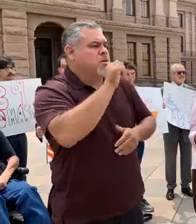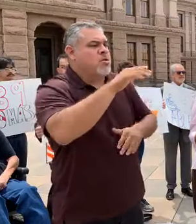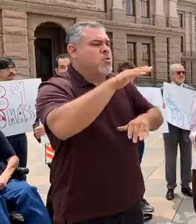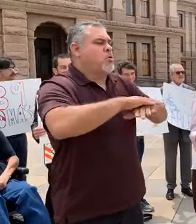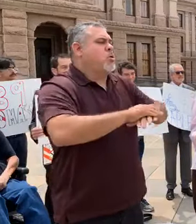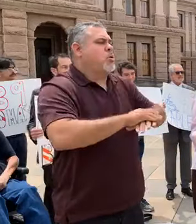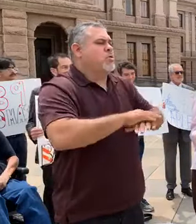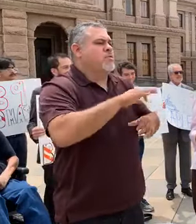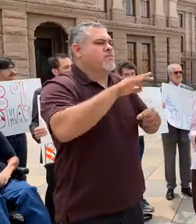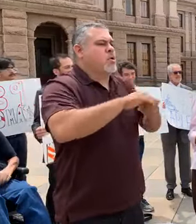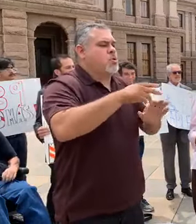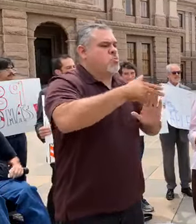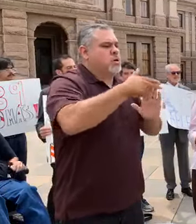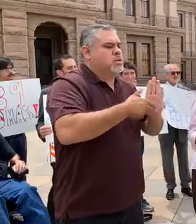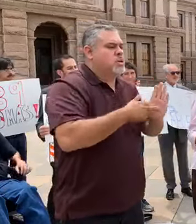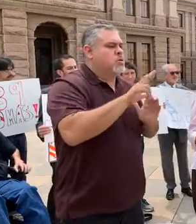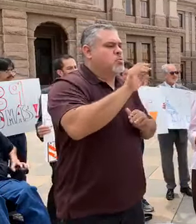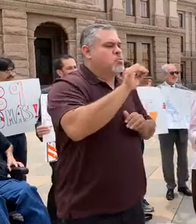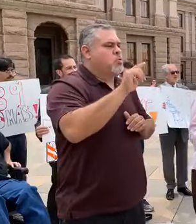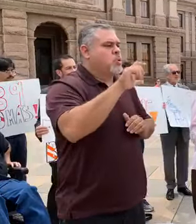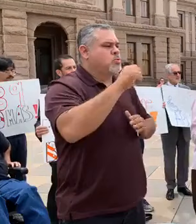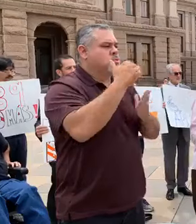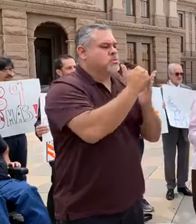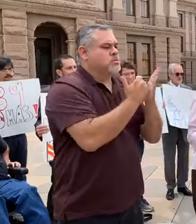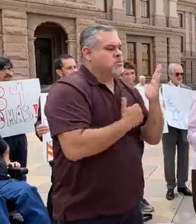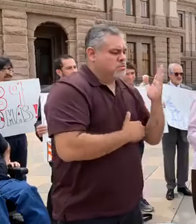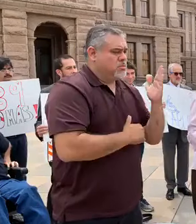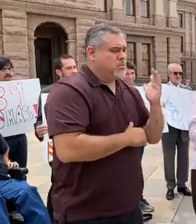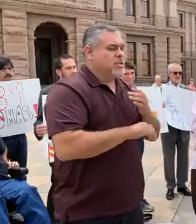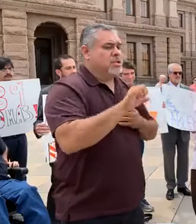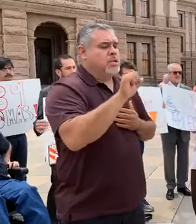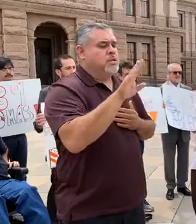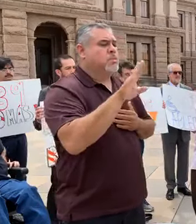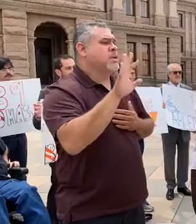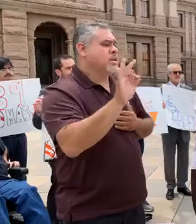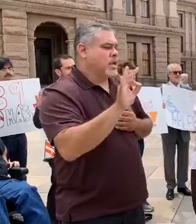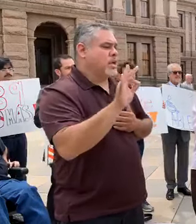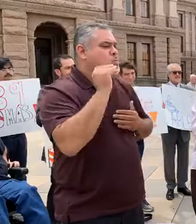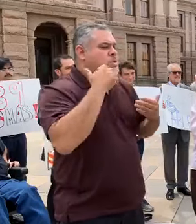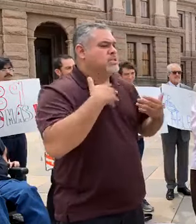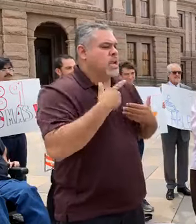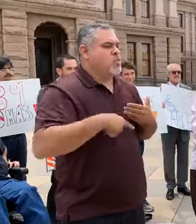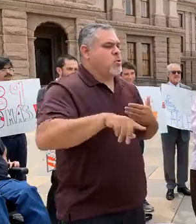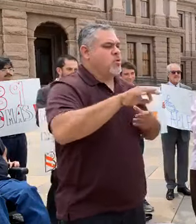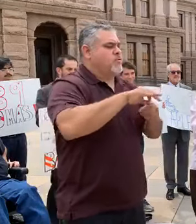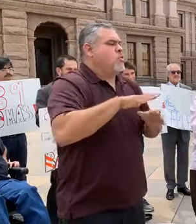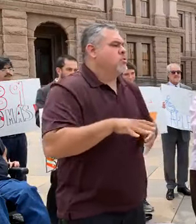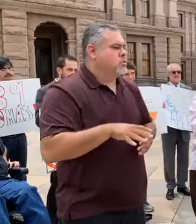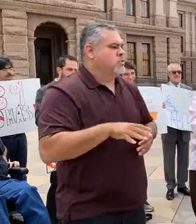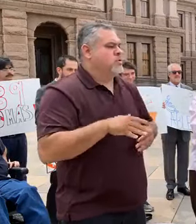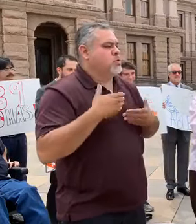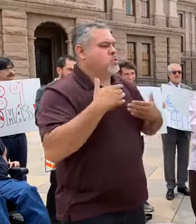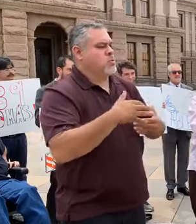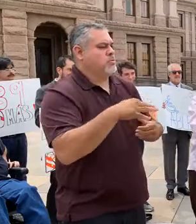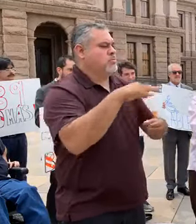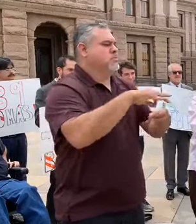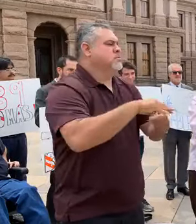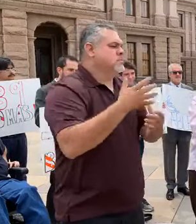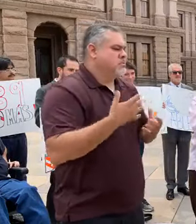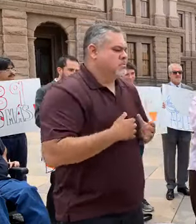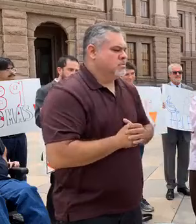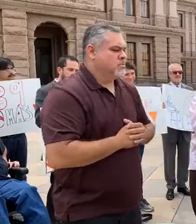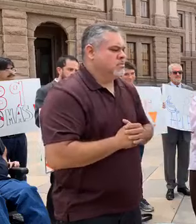the voter registration rolls. SB 9 will scare voters from casting a provisional ballot.